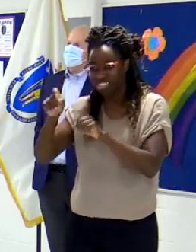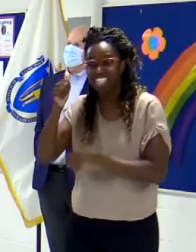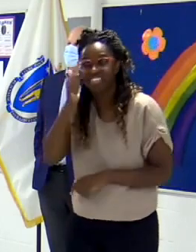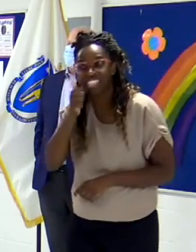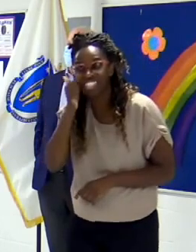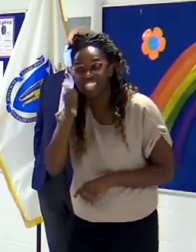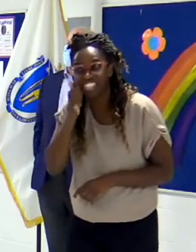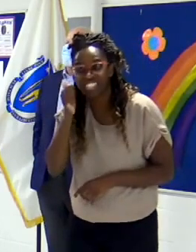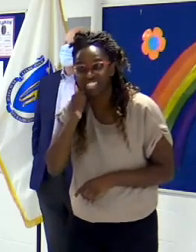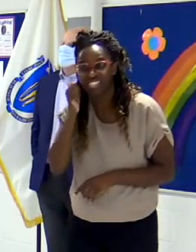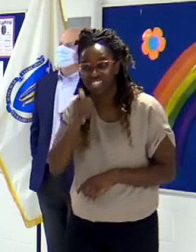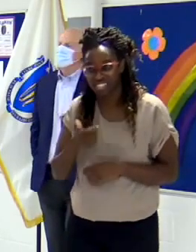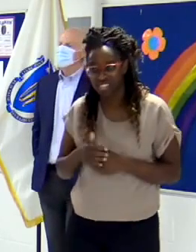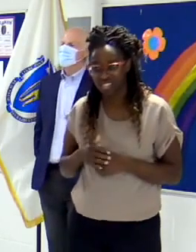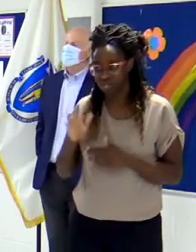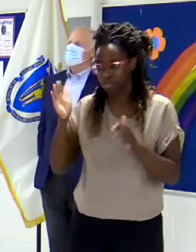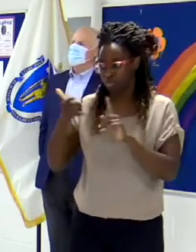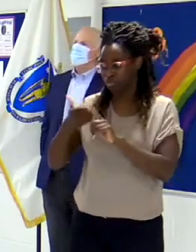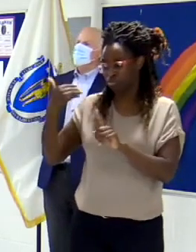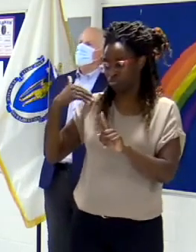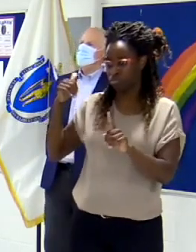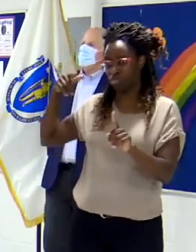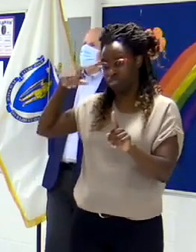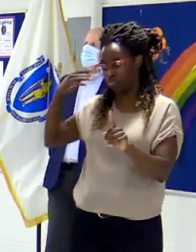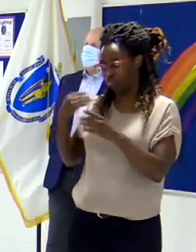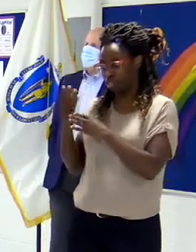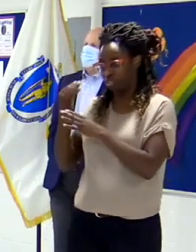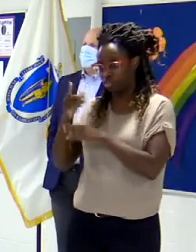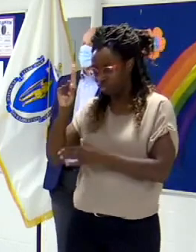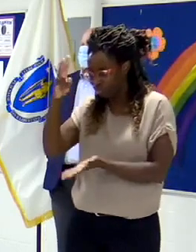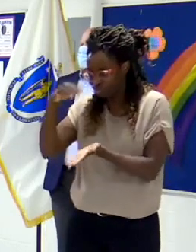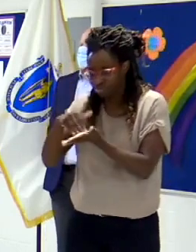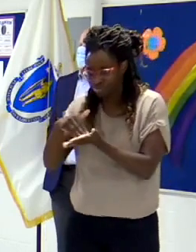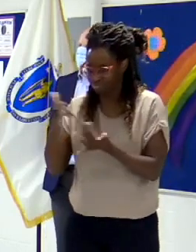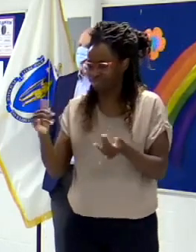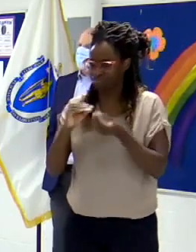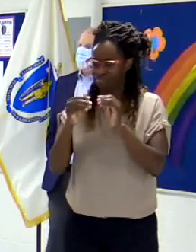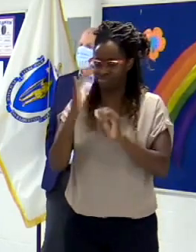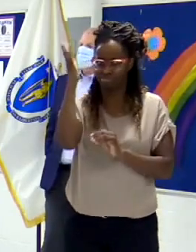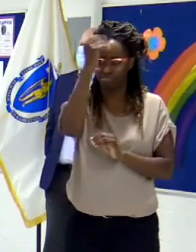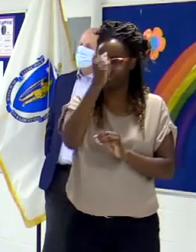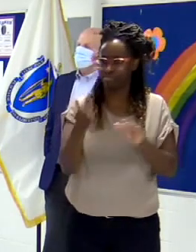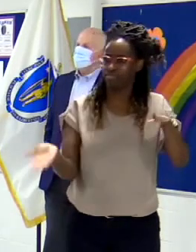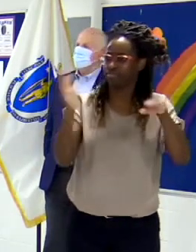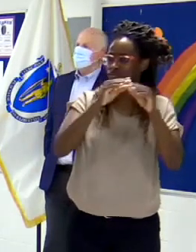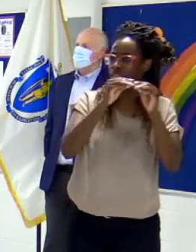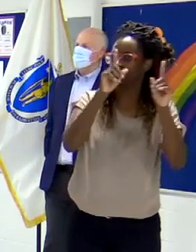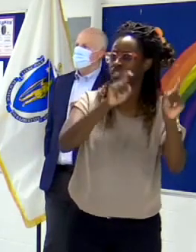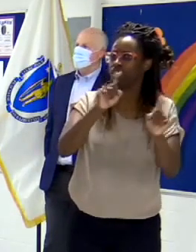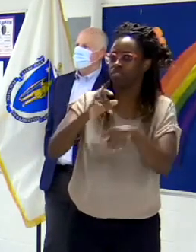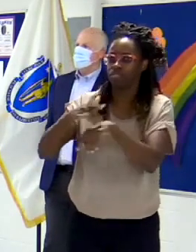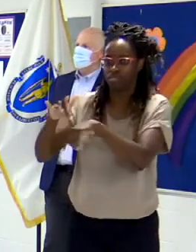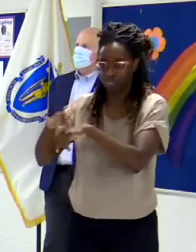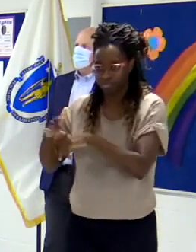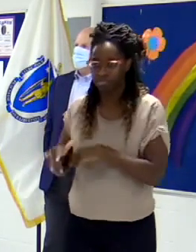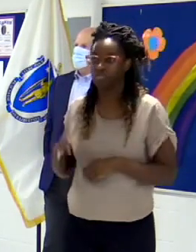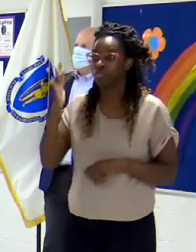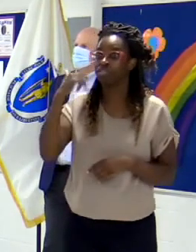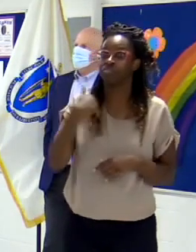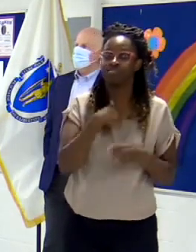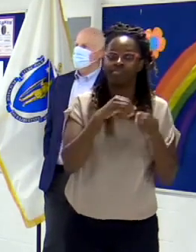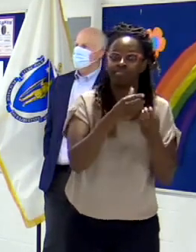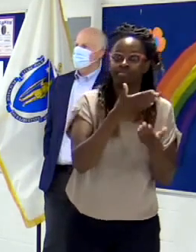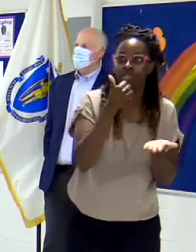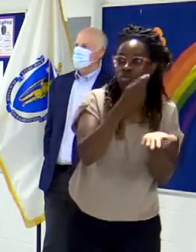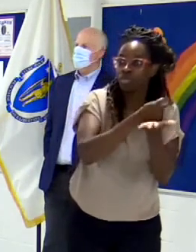and our ability to identify cases is dramatically better now than it was back then. Um, as I said before, the healthcare system is far